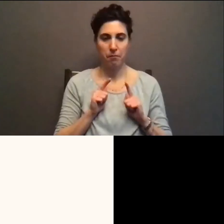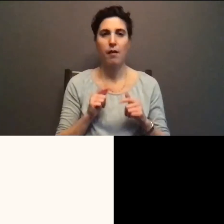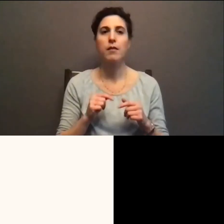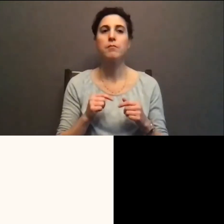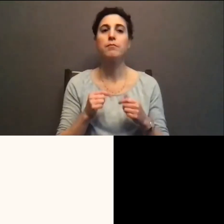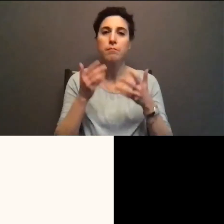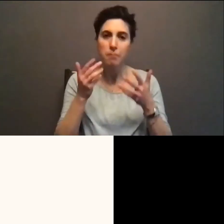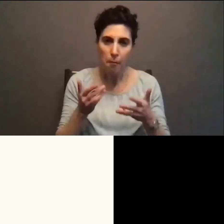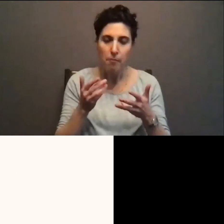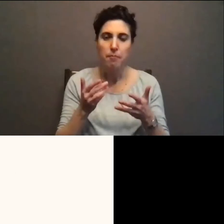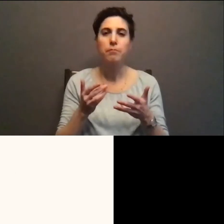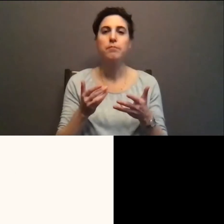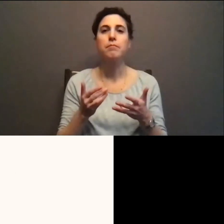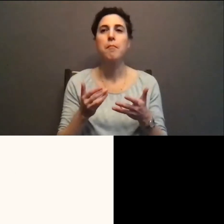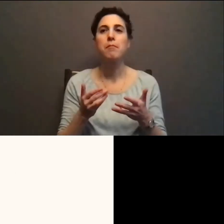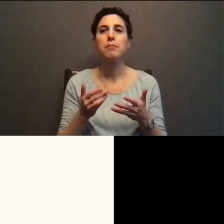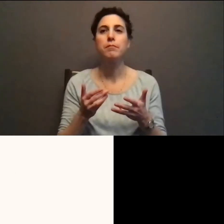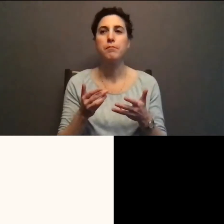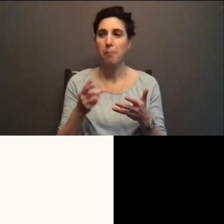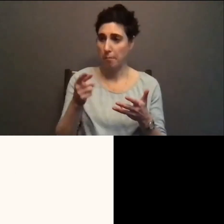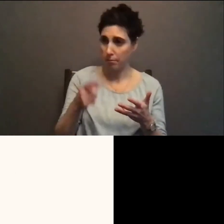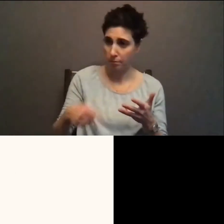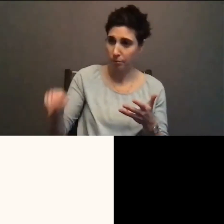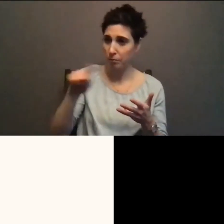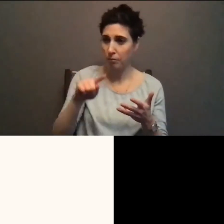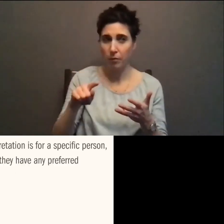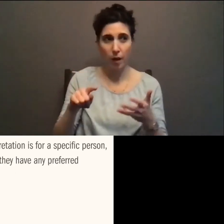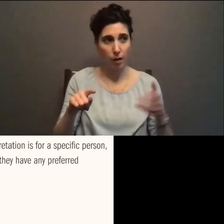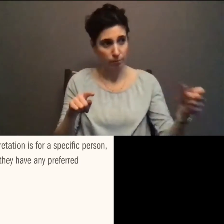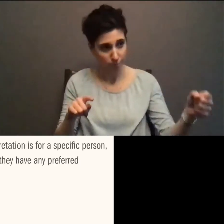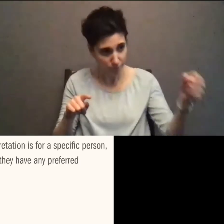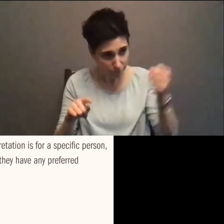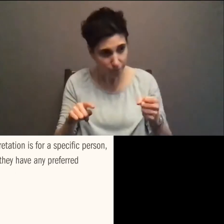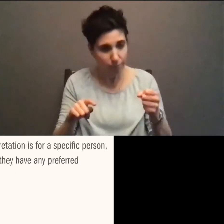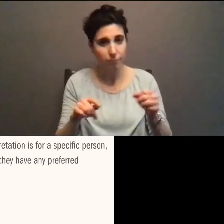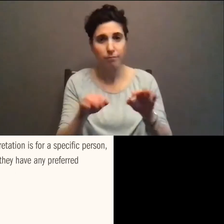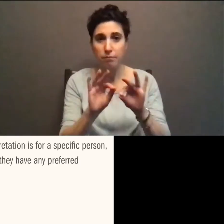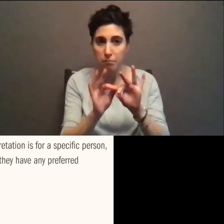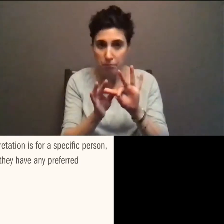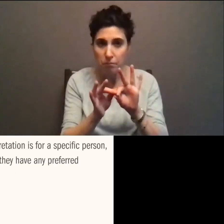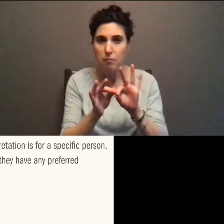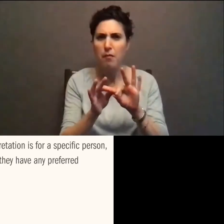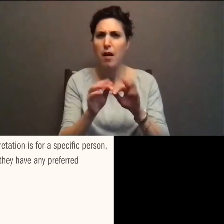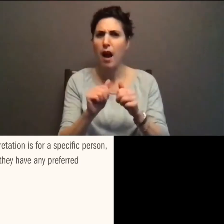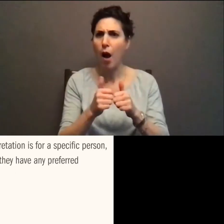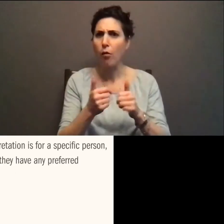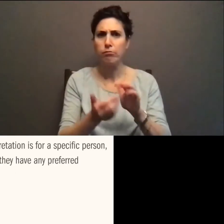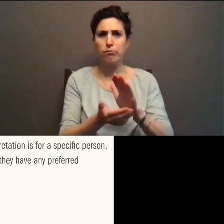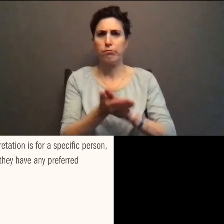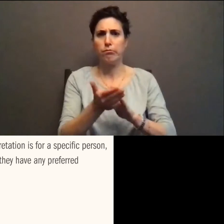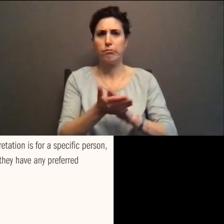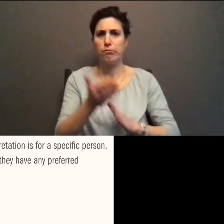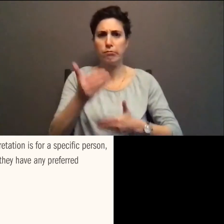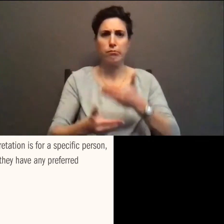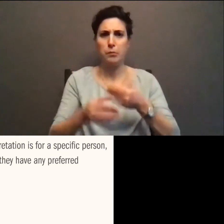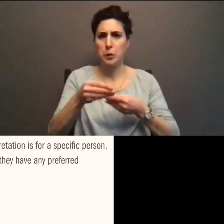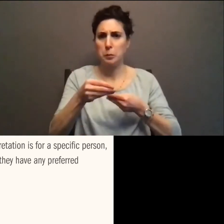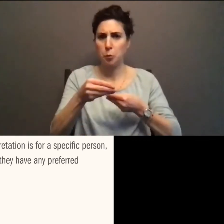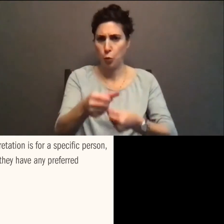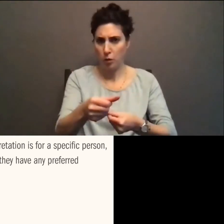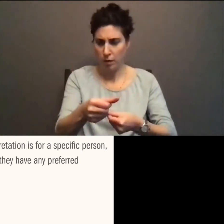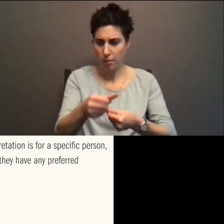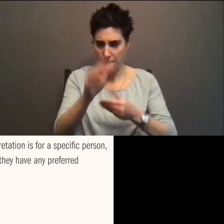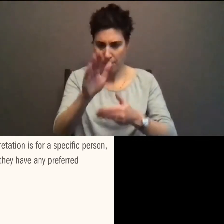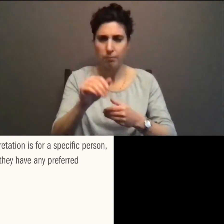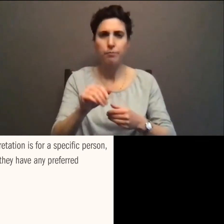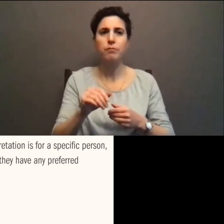ask? What can you ask to help make the event run smoothly? So if you are getting interpreted, booking interpretation